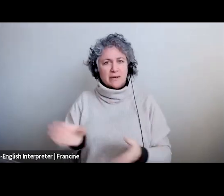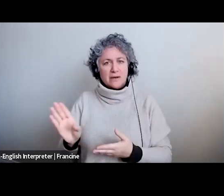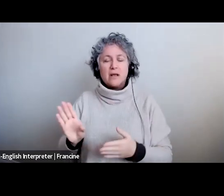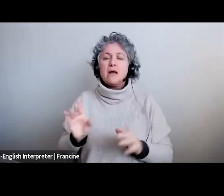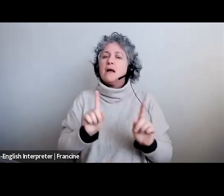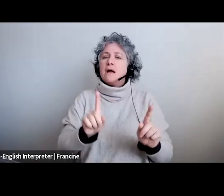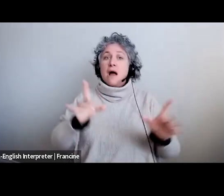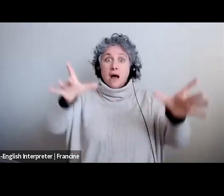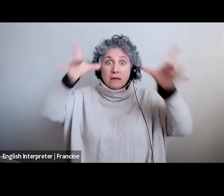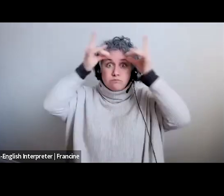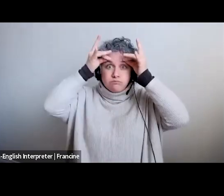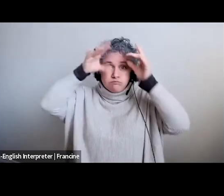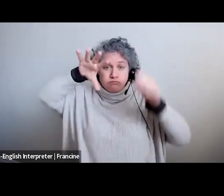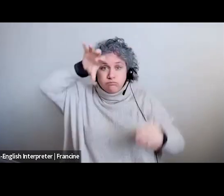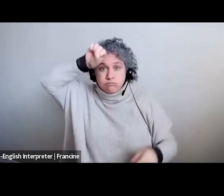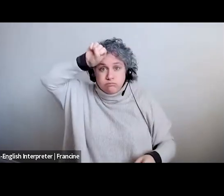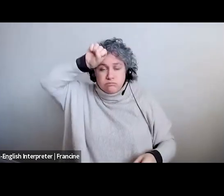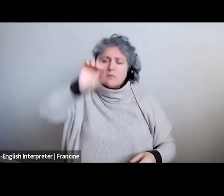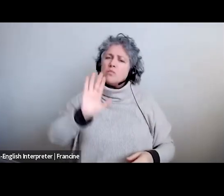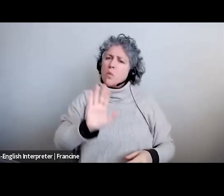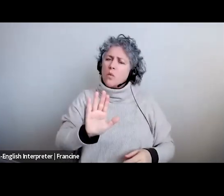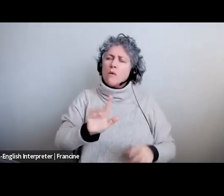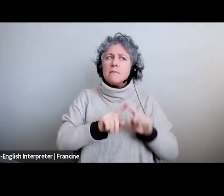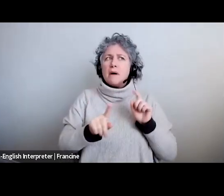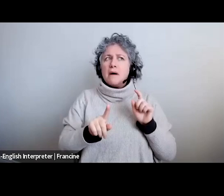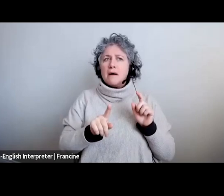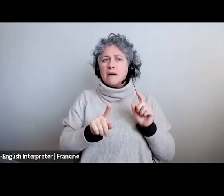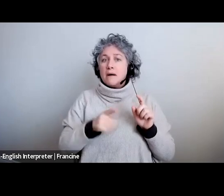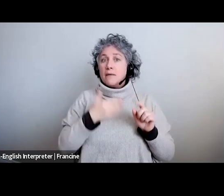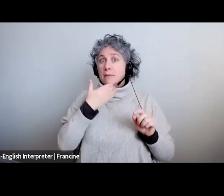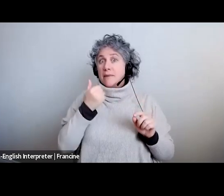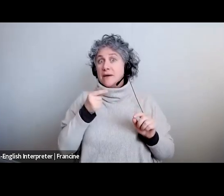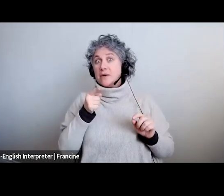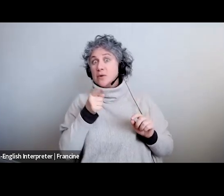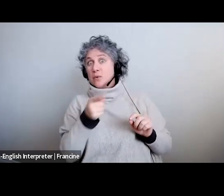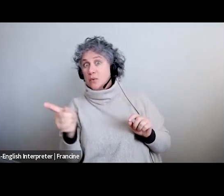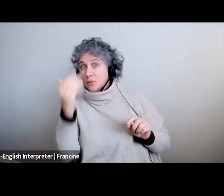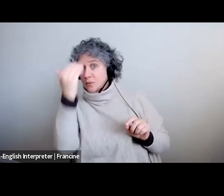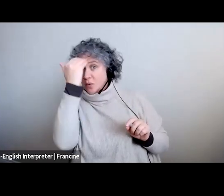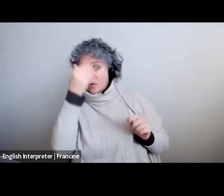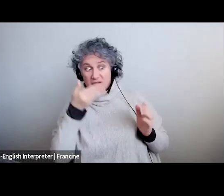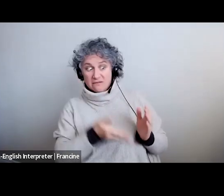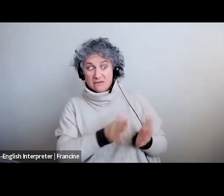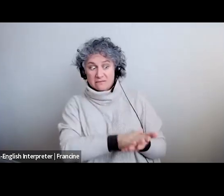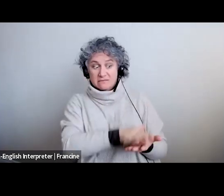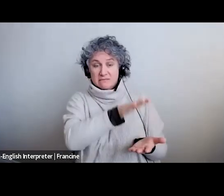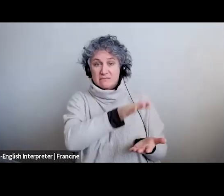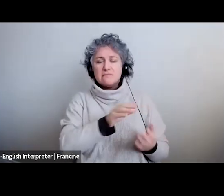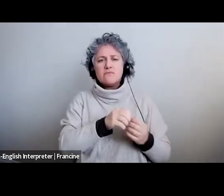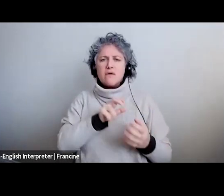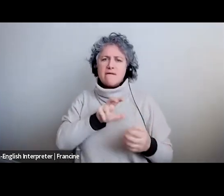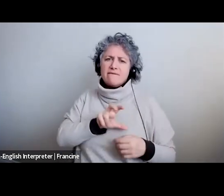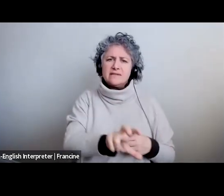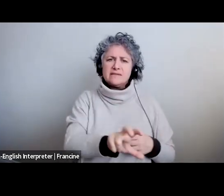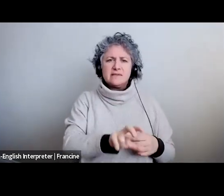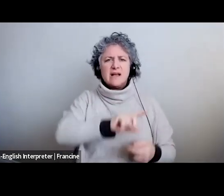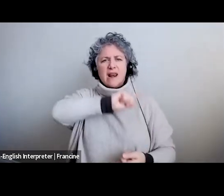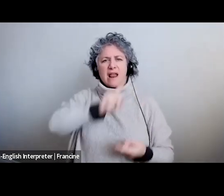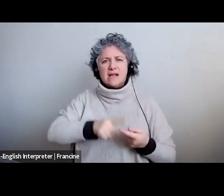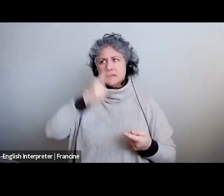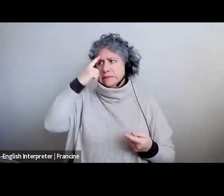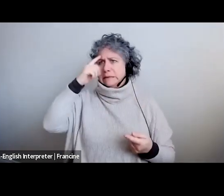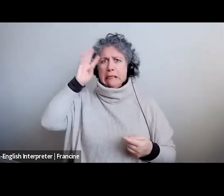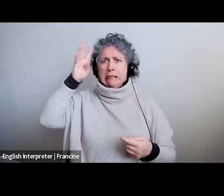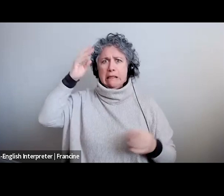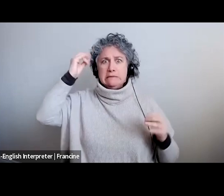saying to memorize but the better you know the material the more invested you are and the less you're in your head so that's